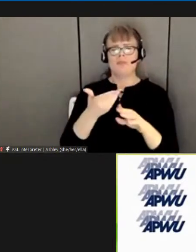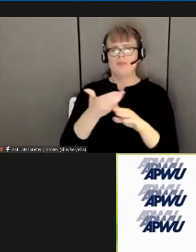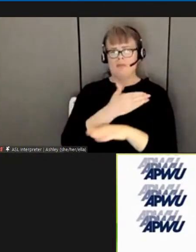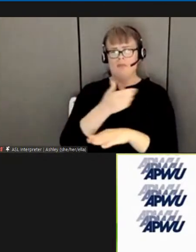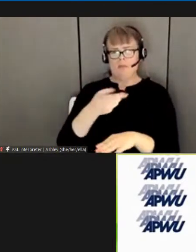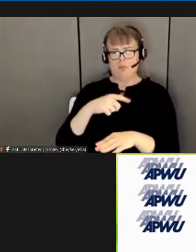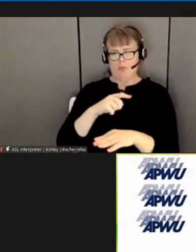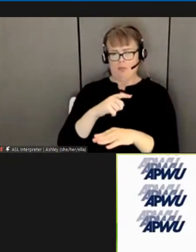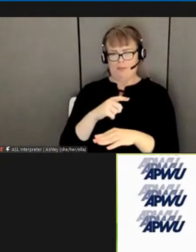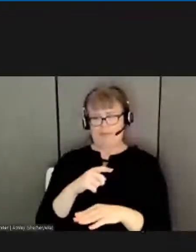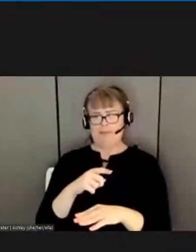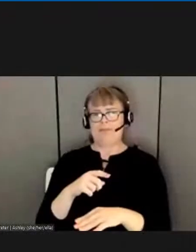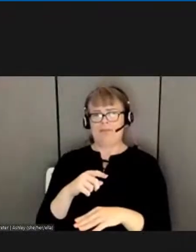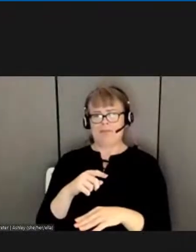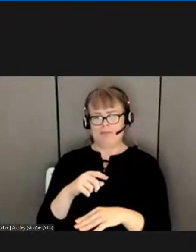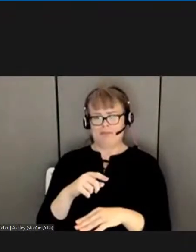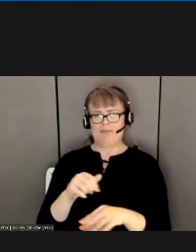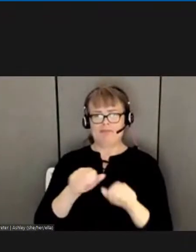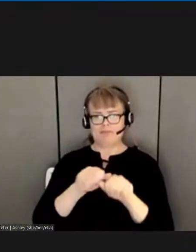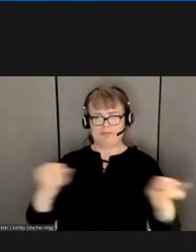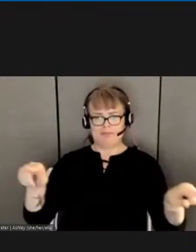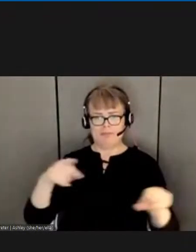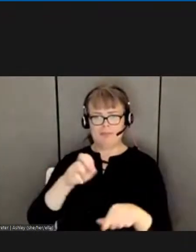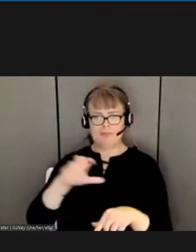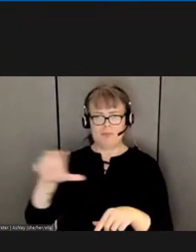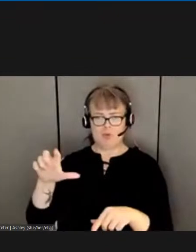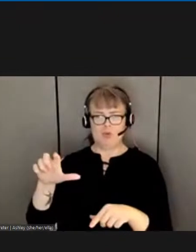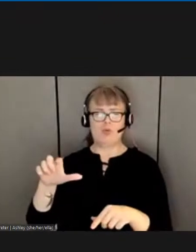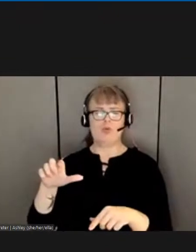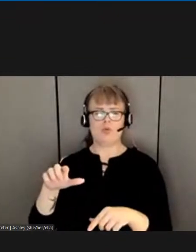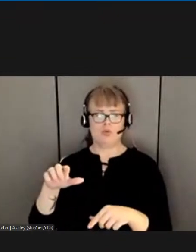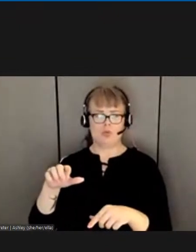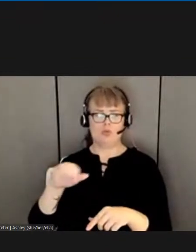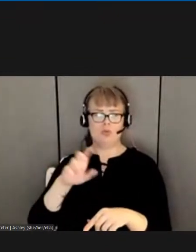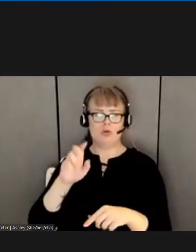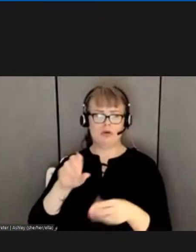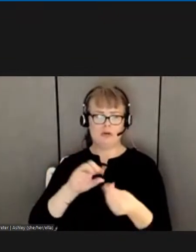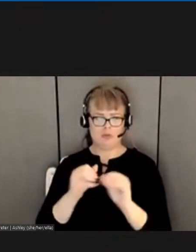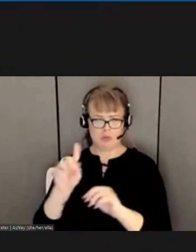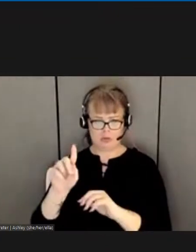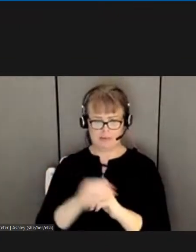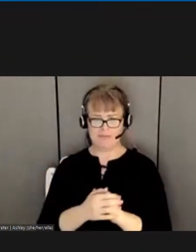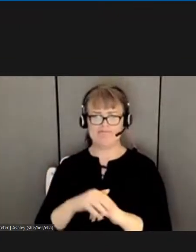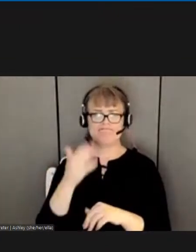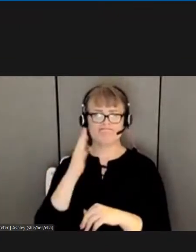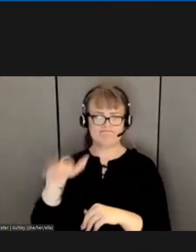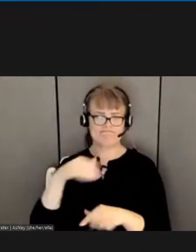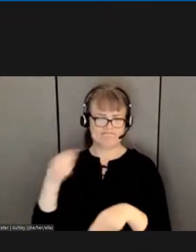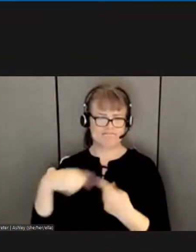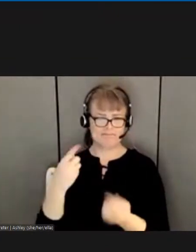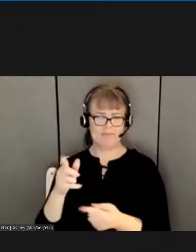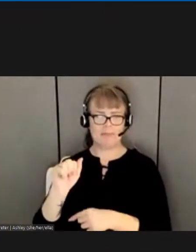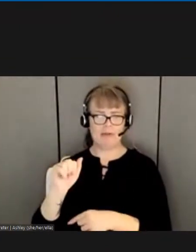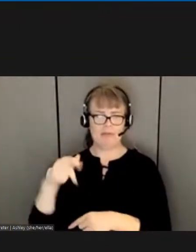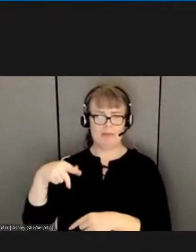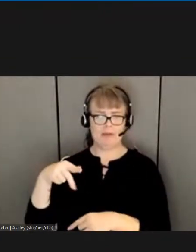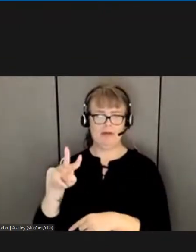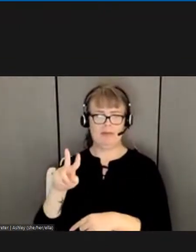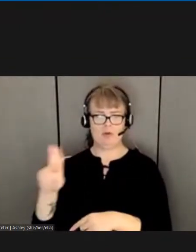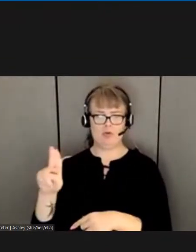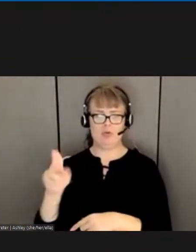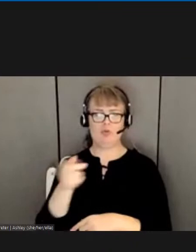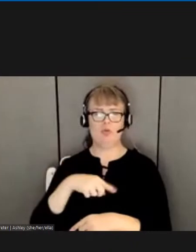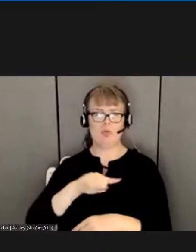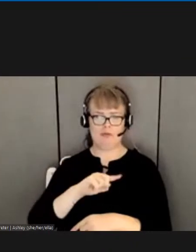wanted to let you know as vance mentioned that the apw has been busy consolidating activities surrounding the opening day